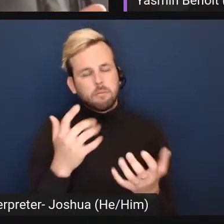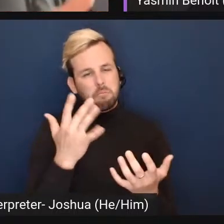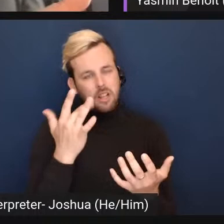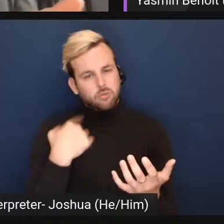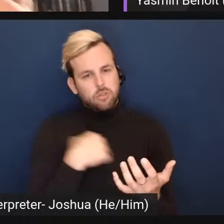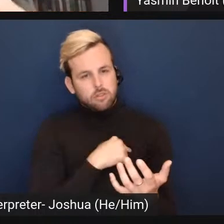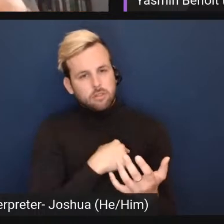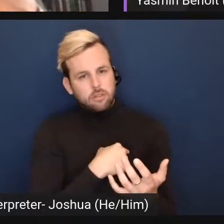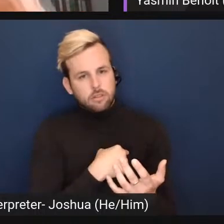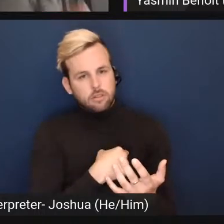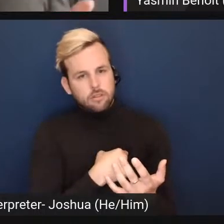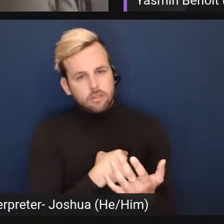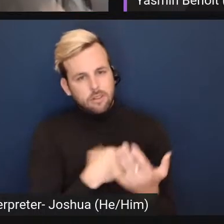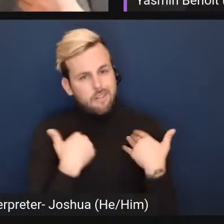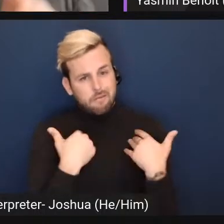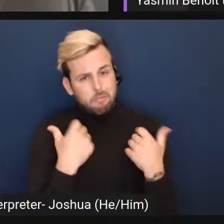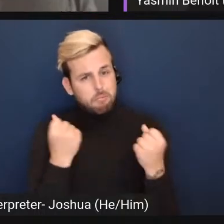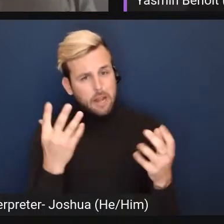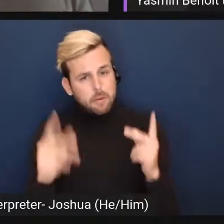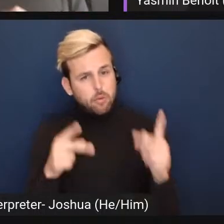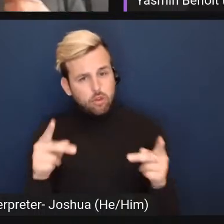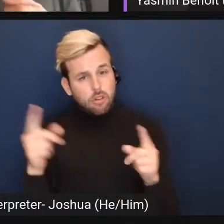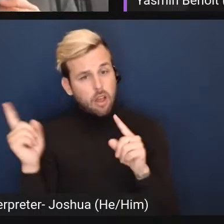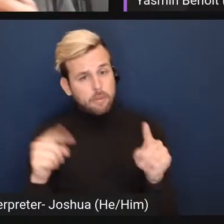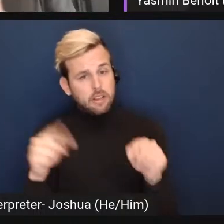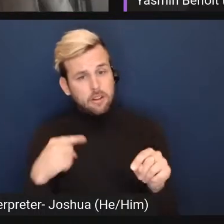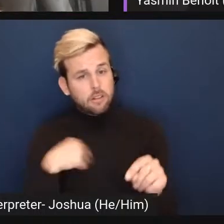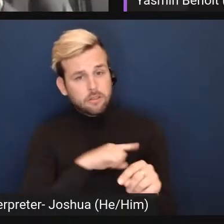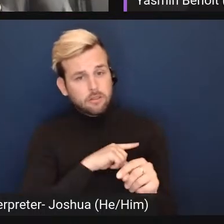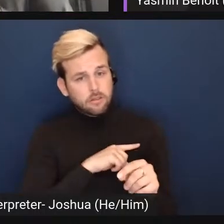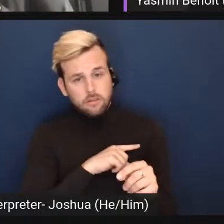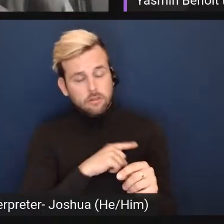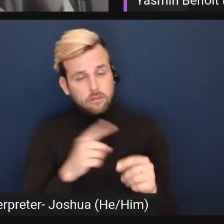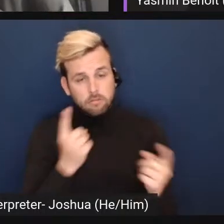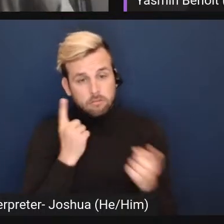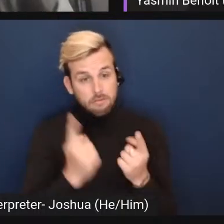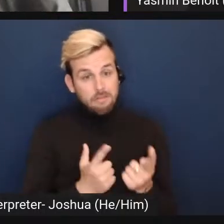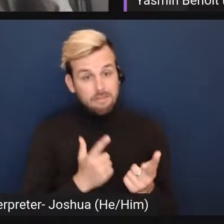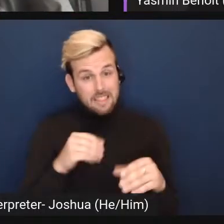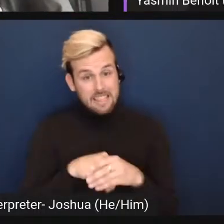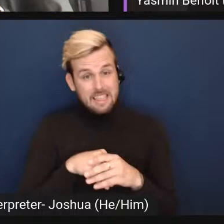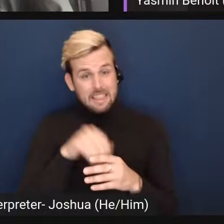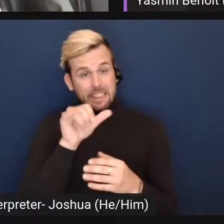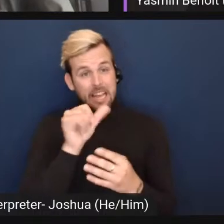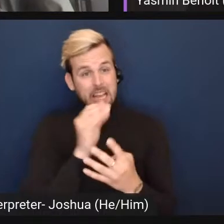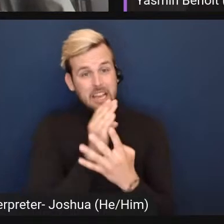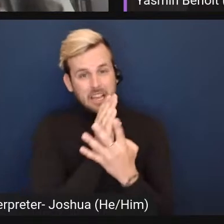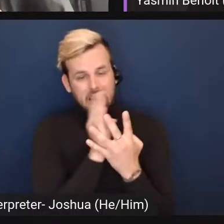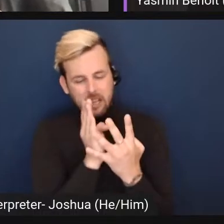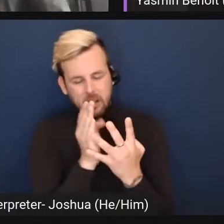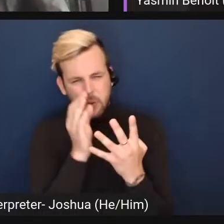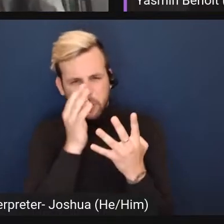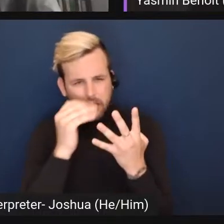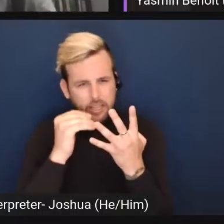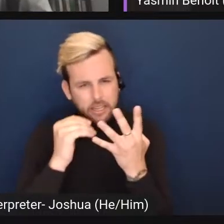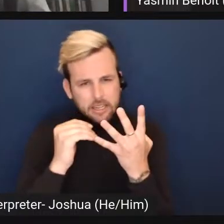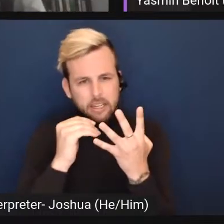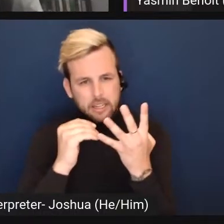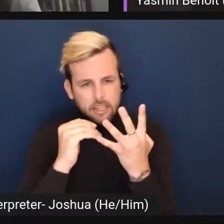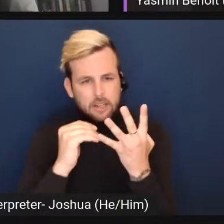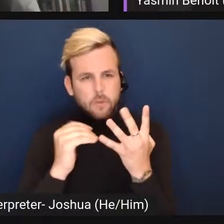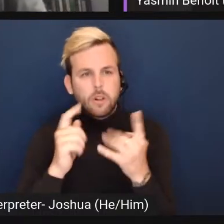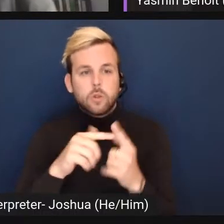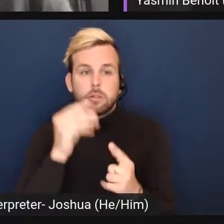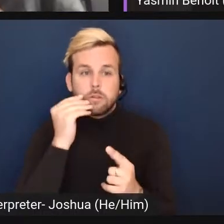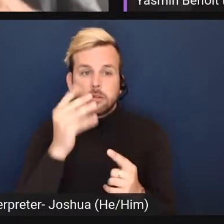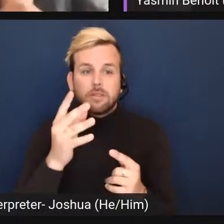we've had plenty of people coming to us who live in that, like, very narrow part at the end, we wanted to